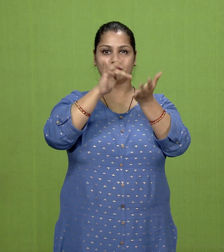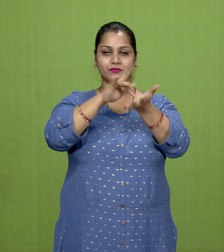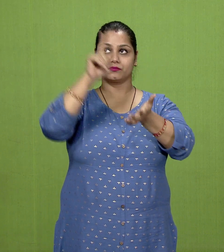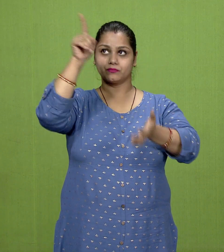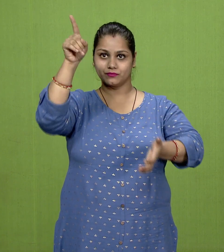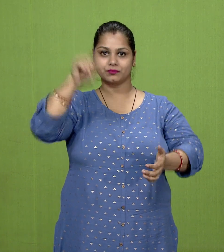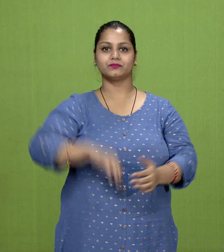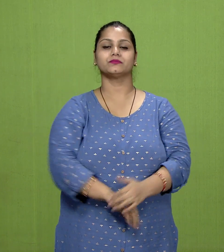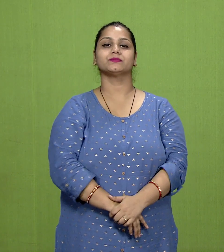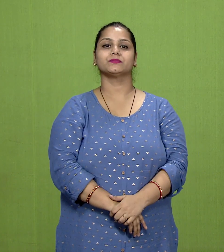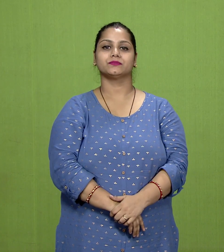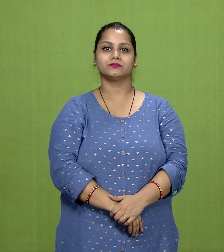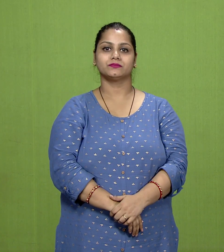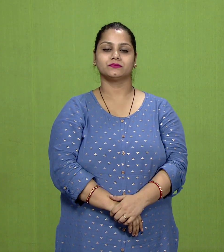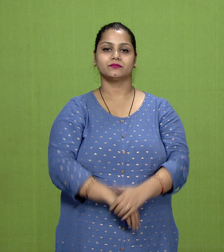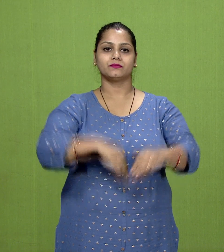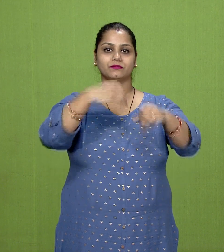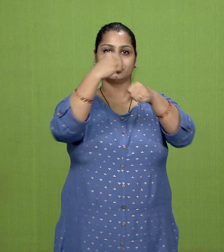Kamboja, Gandhara,